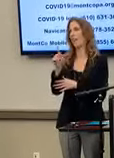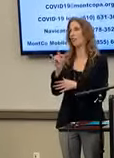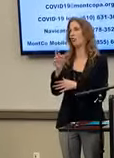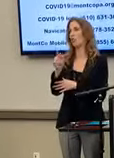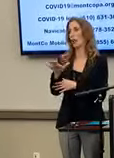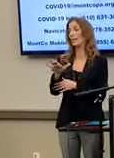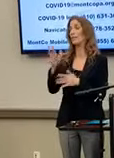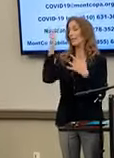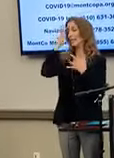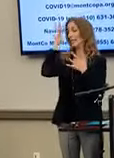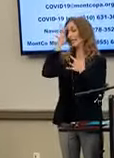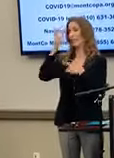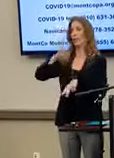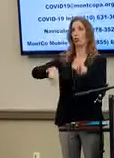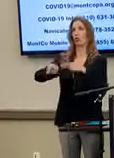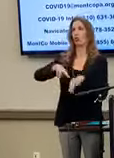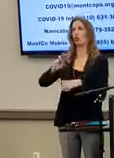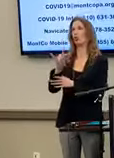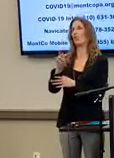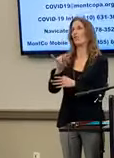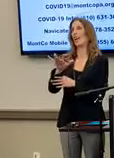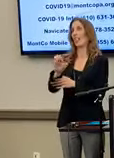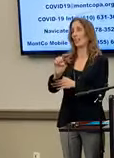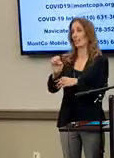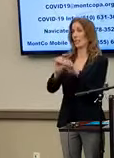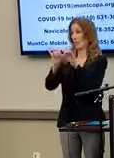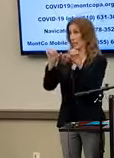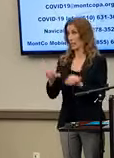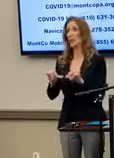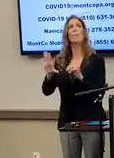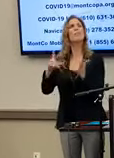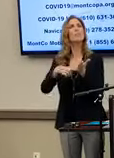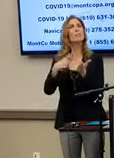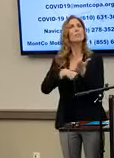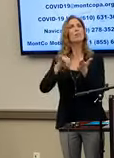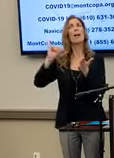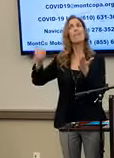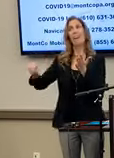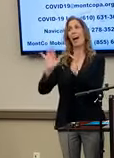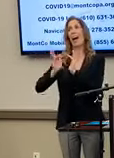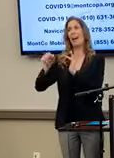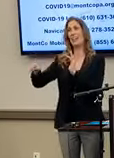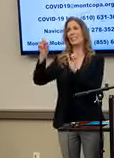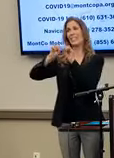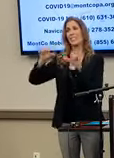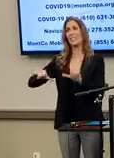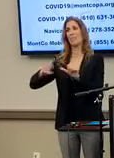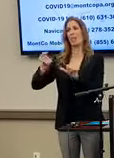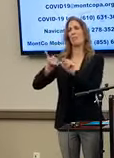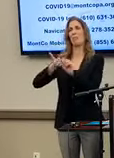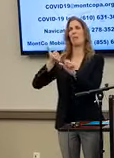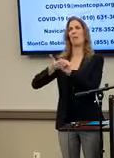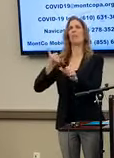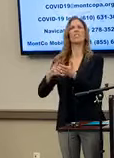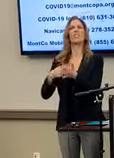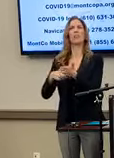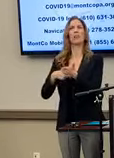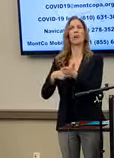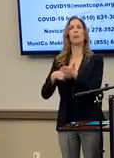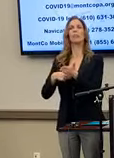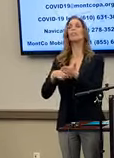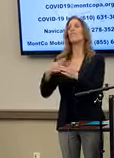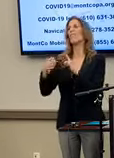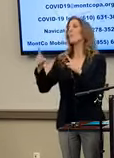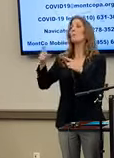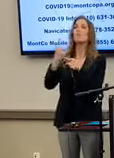Surveillance System. Sometimes that is lagging a little bit, particularly from these results from some of these commercial